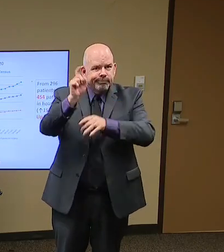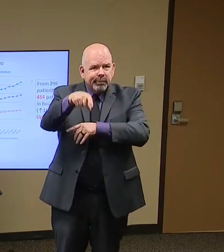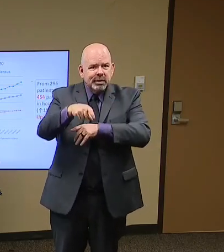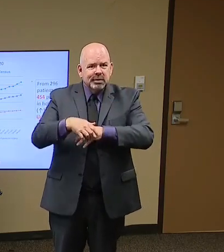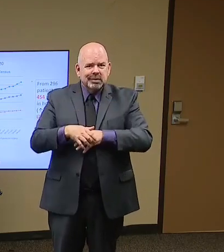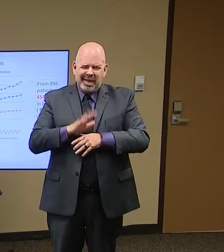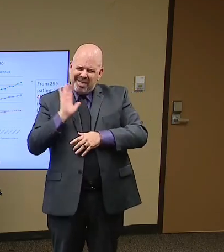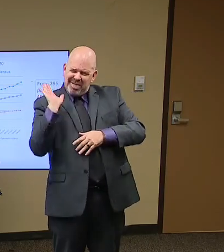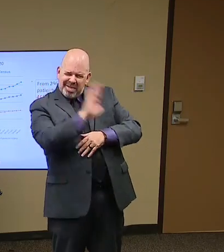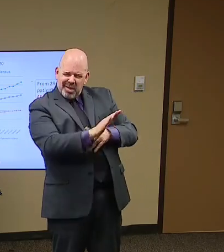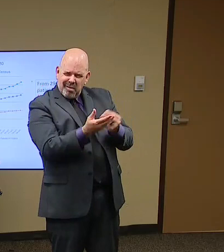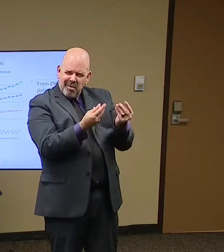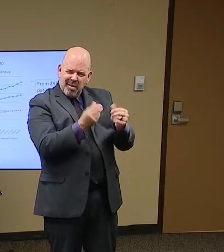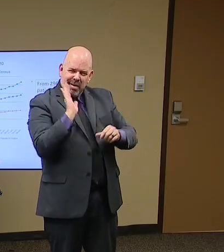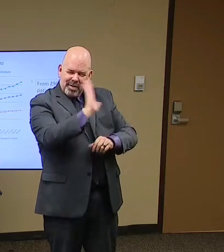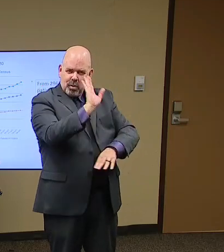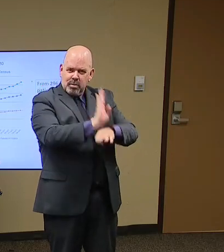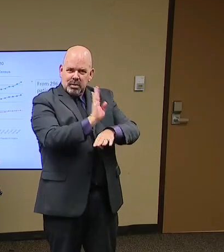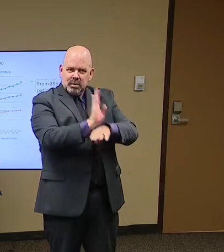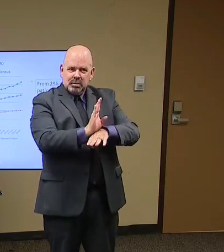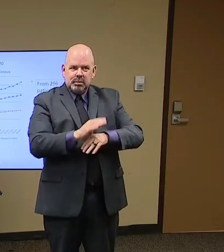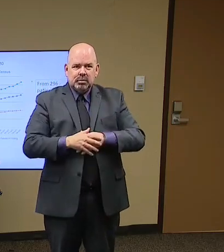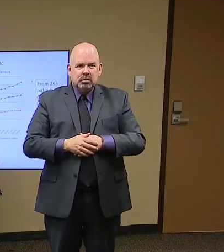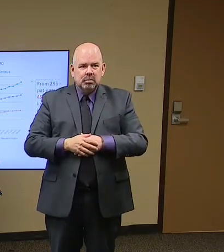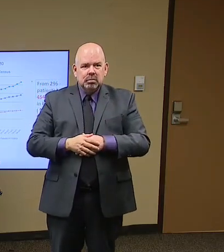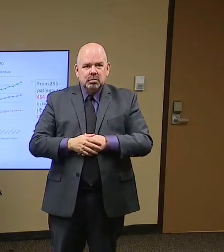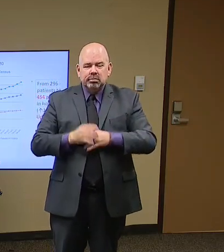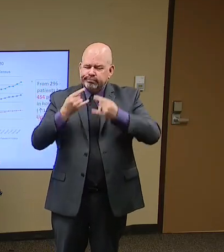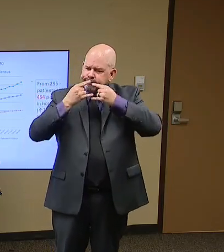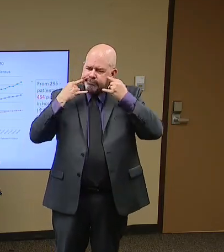so let me see if there's anything else on masking.